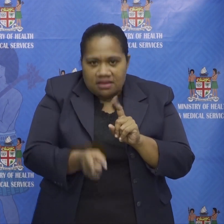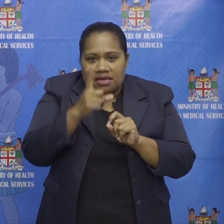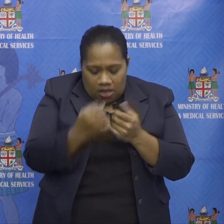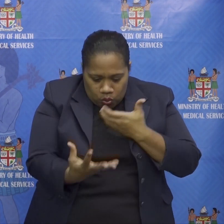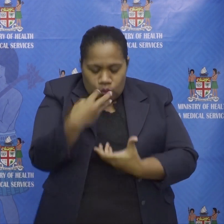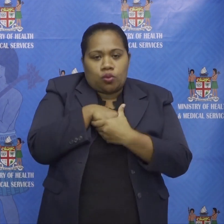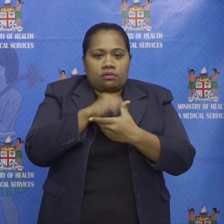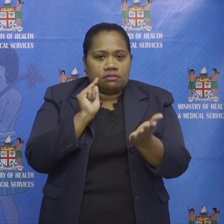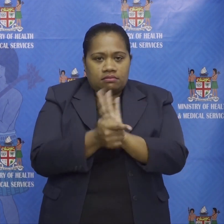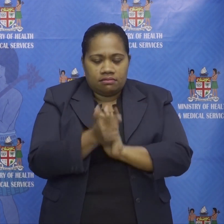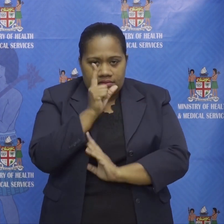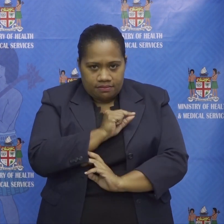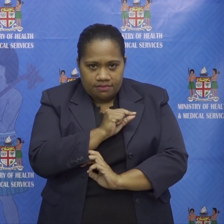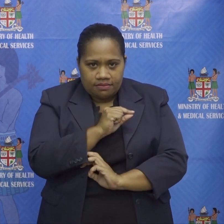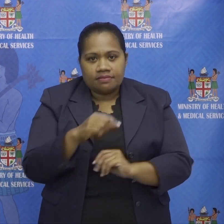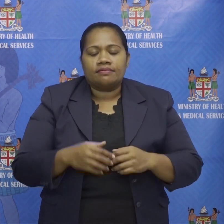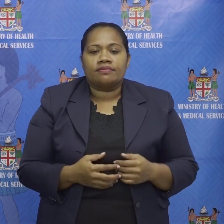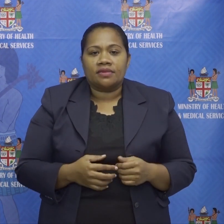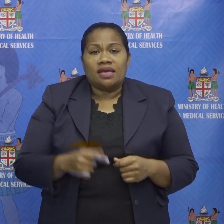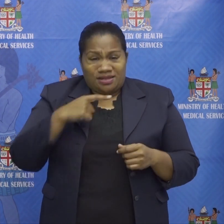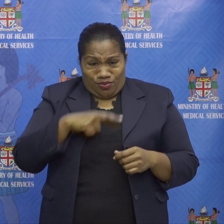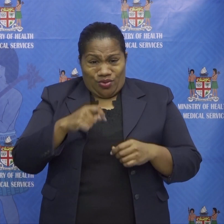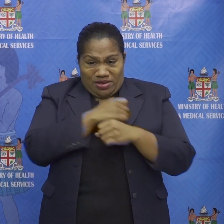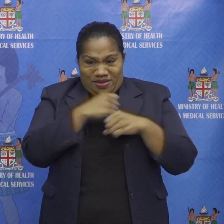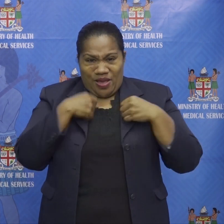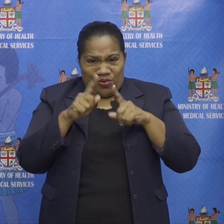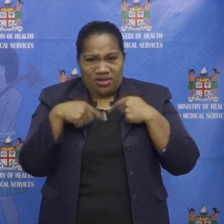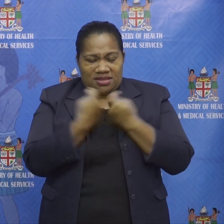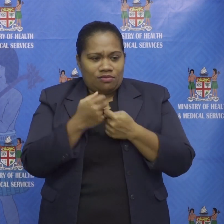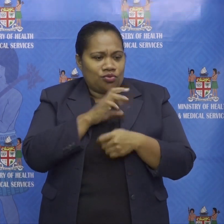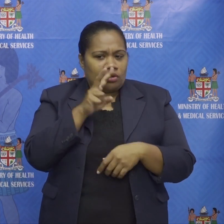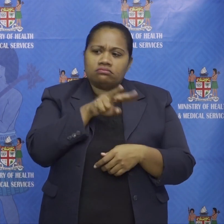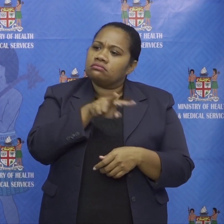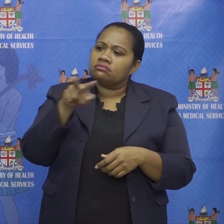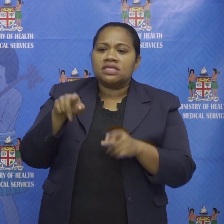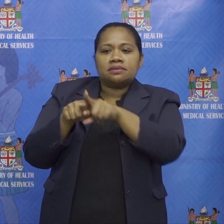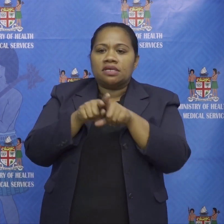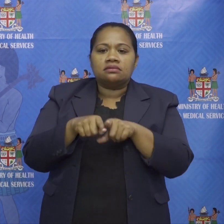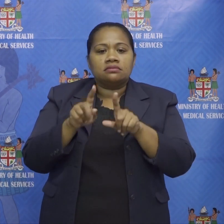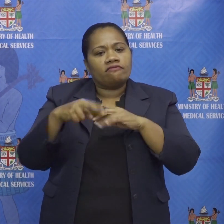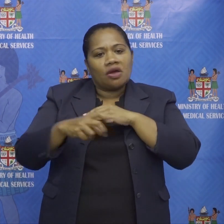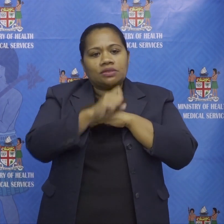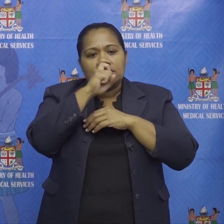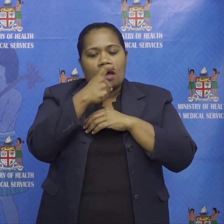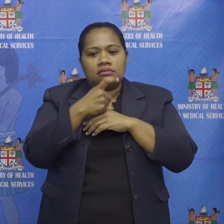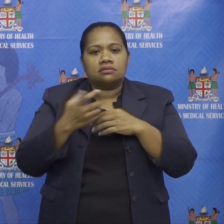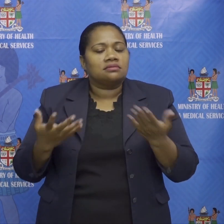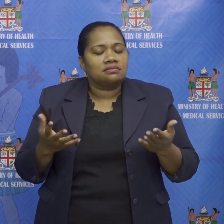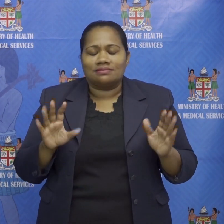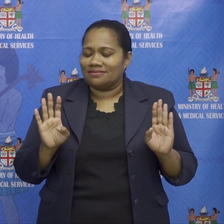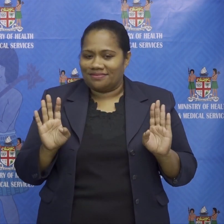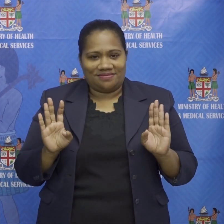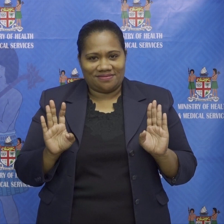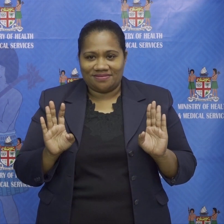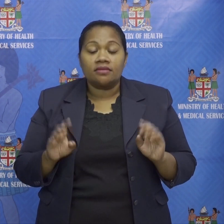just because our officials may not be looking does not mean that the virus cannot travel to you protecting yourself